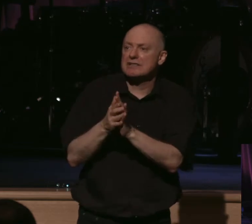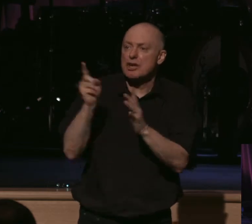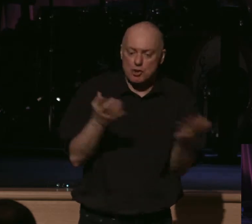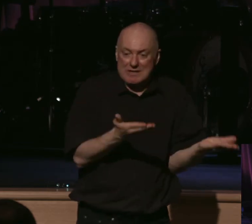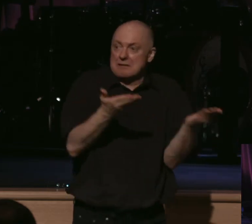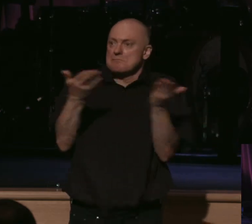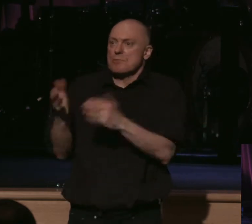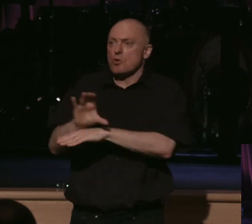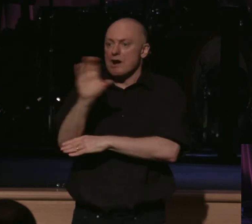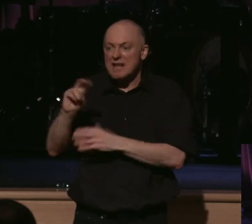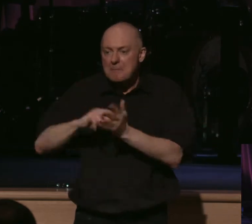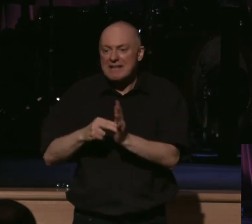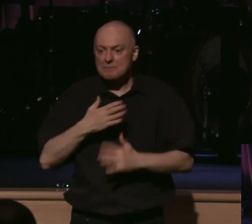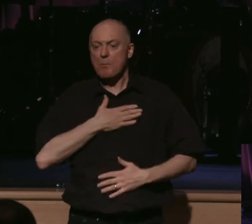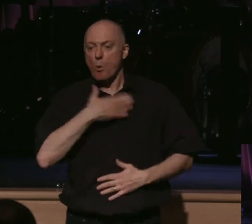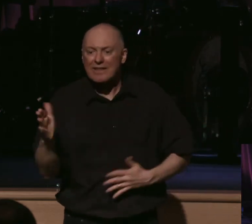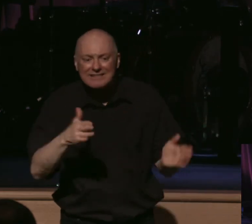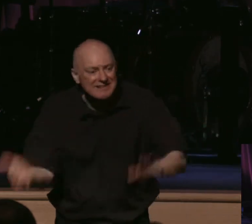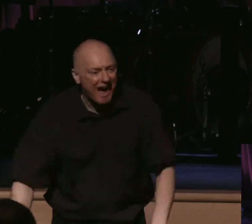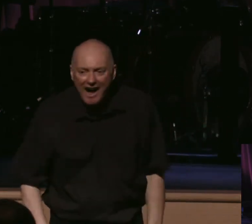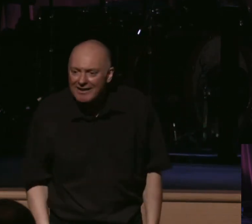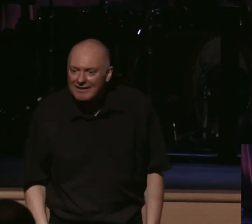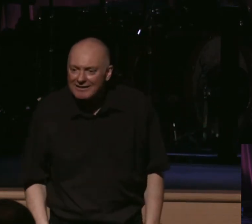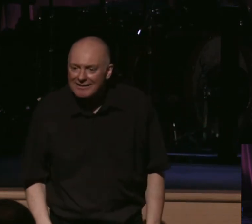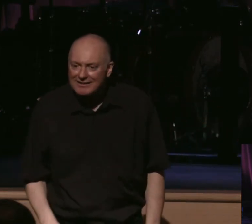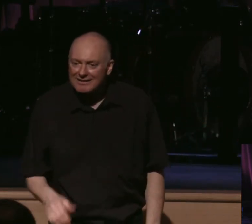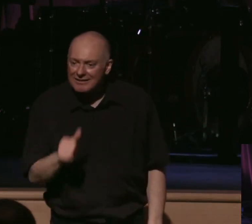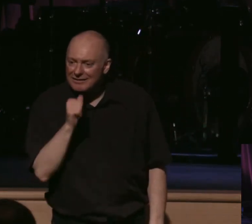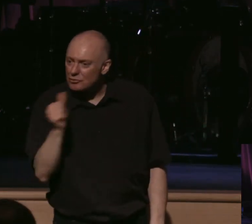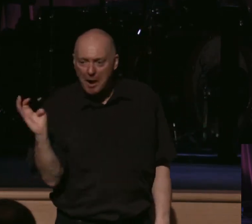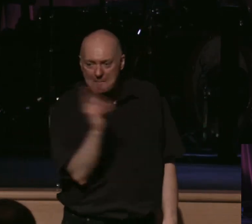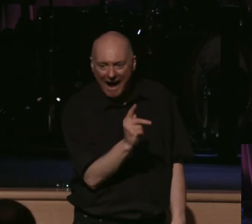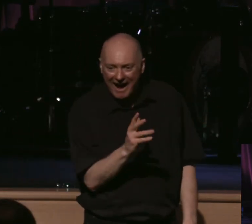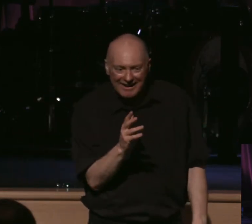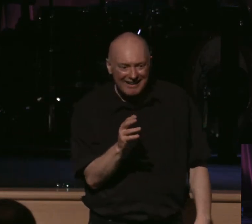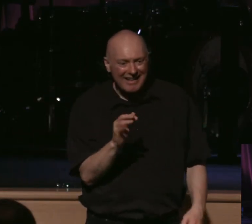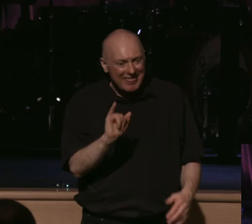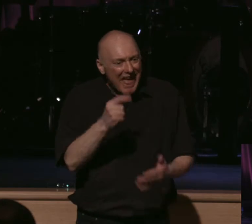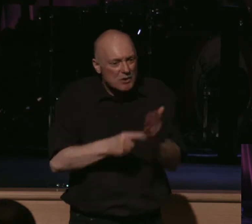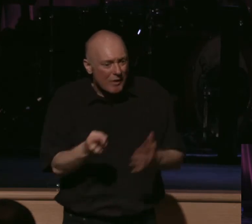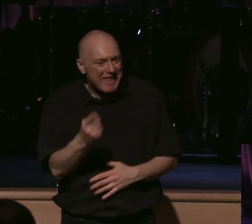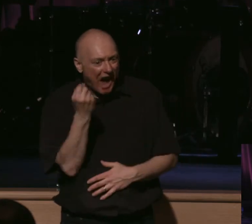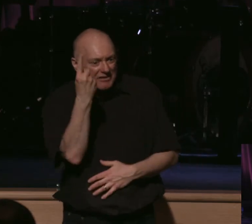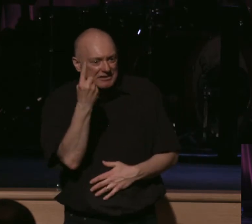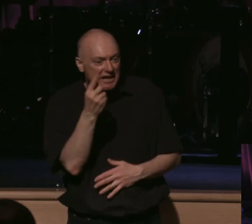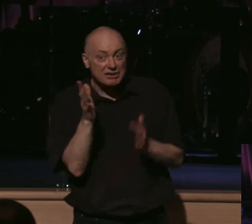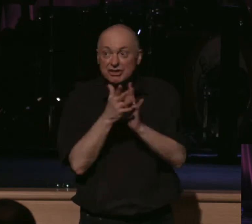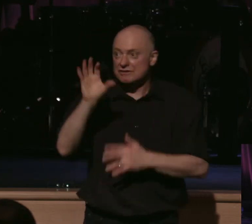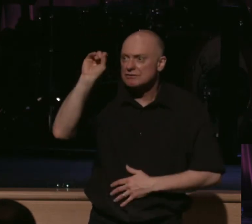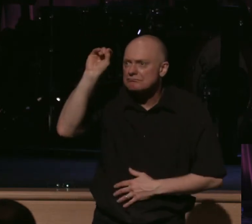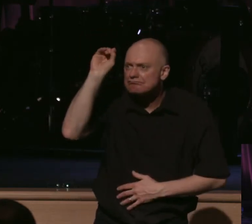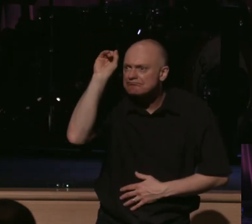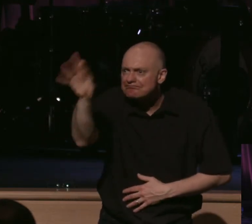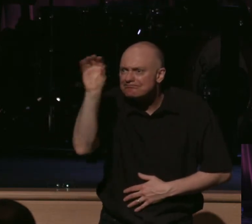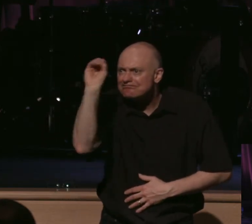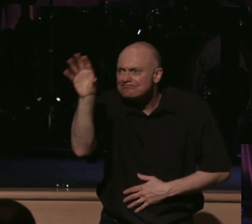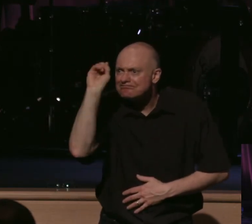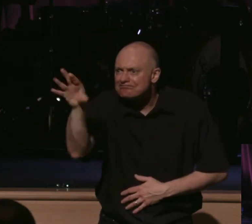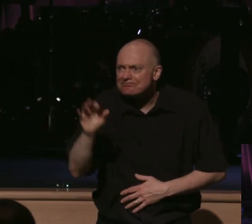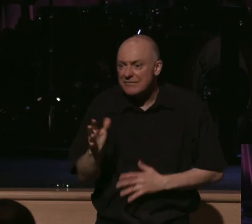back. You know what I'm saying? Like you're going one way, and you're not coming back. That's what they're understanding as they hear these things. Jesus spoke